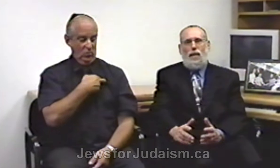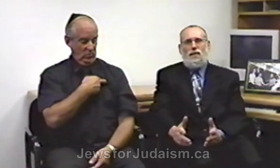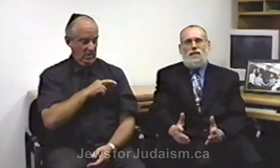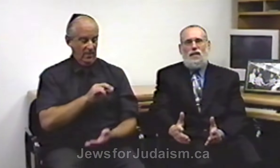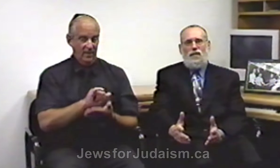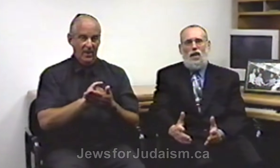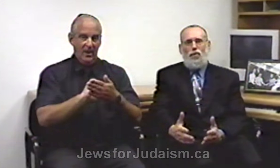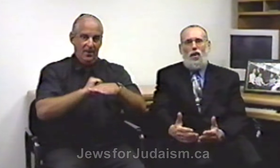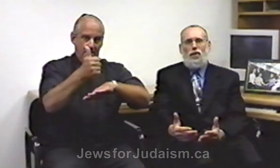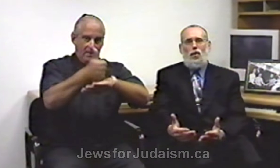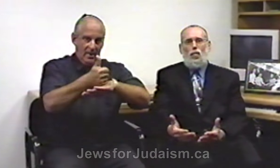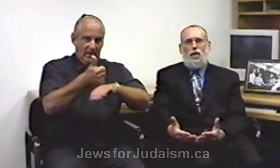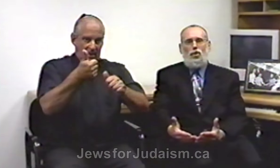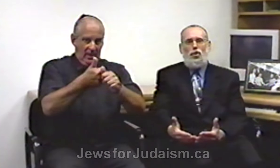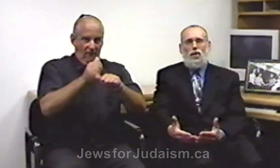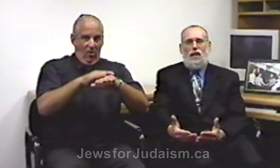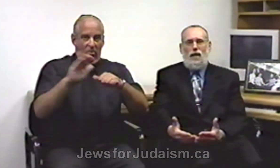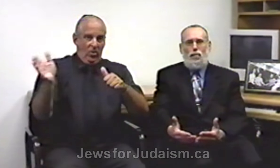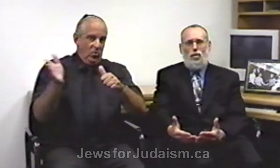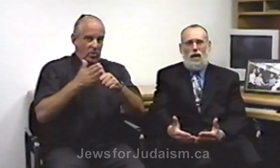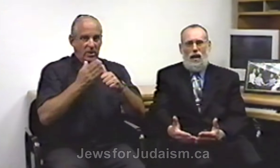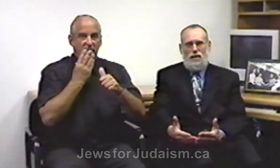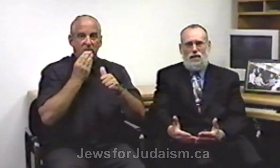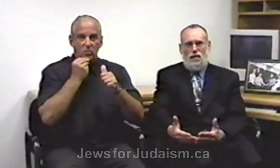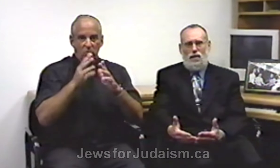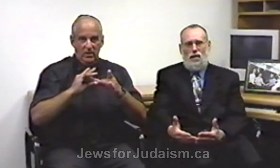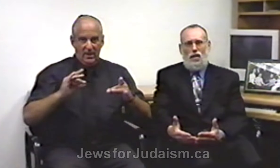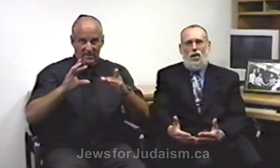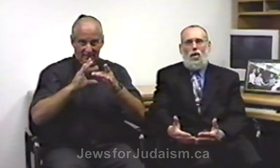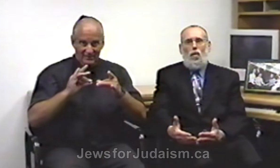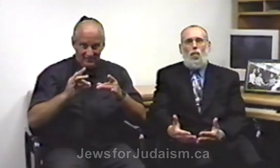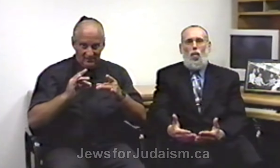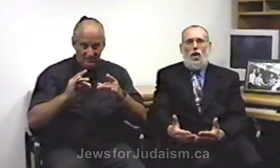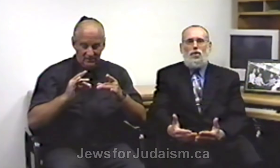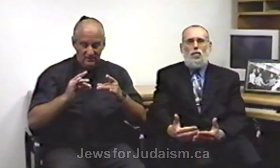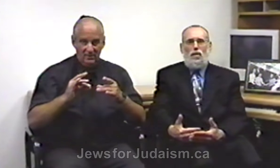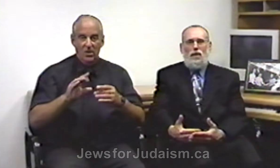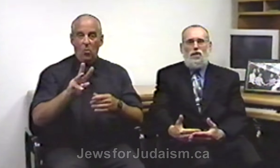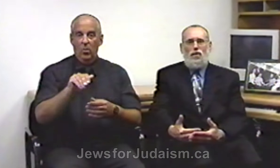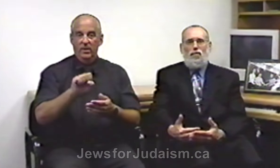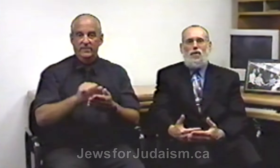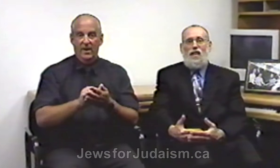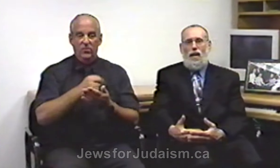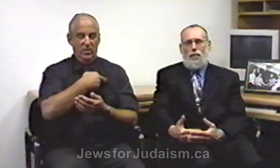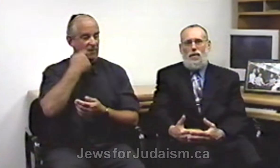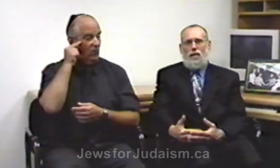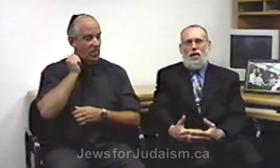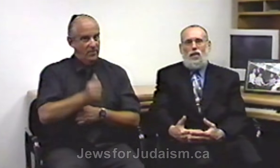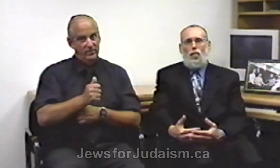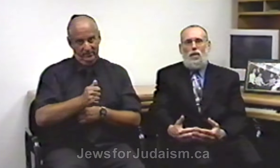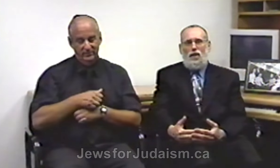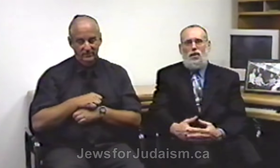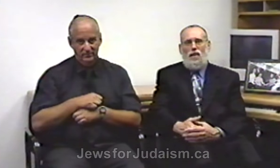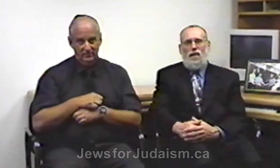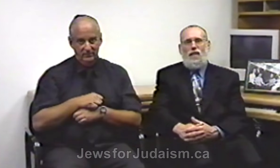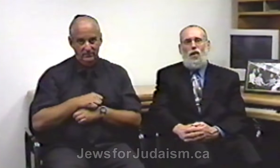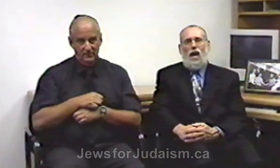bases itself on the original Hebrew text was the religion for them the religion that their